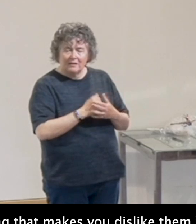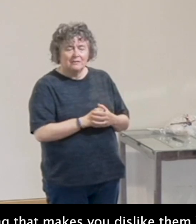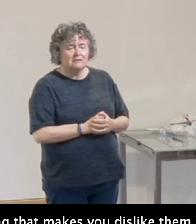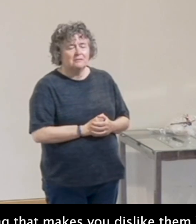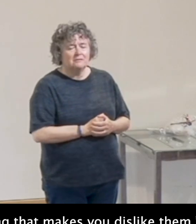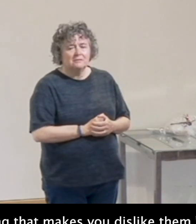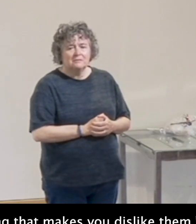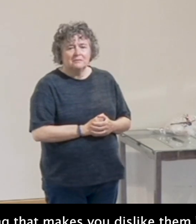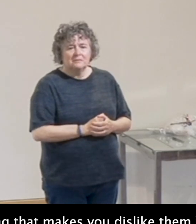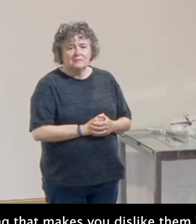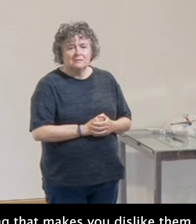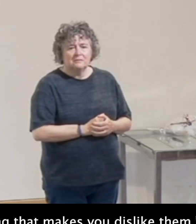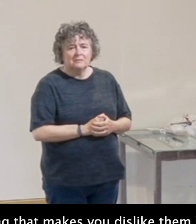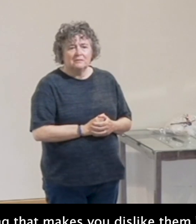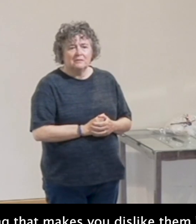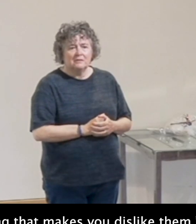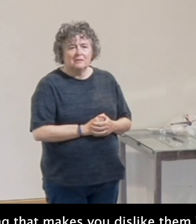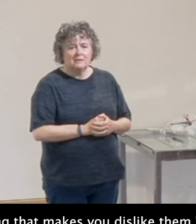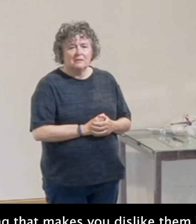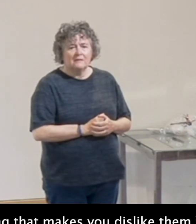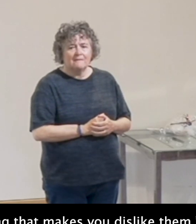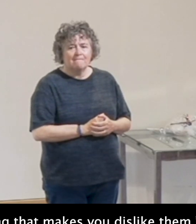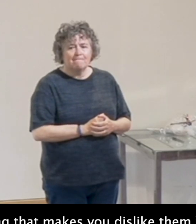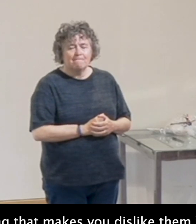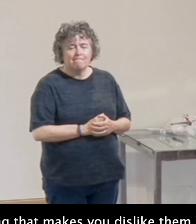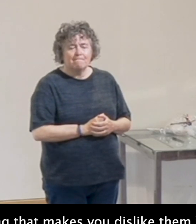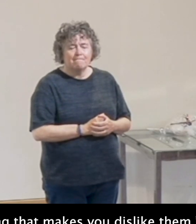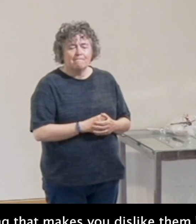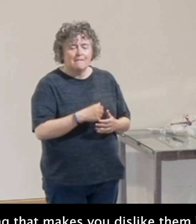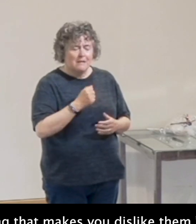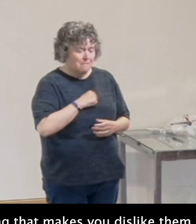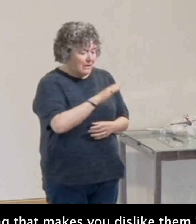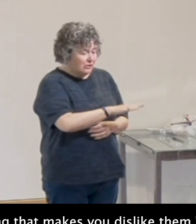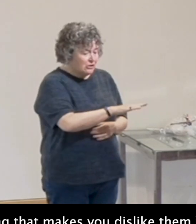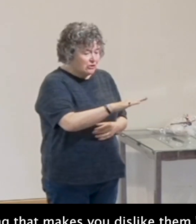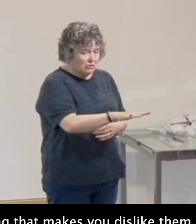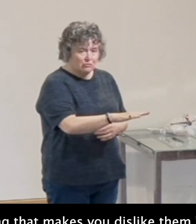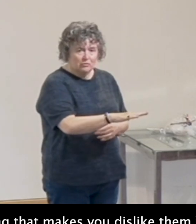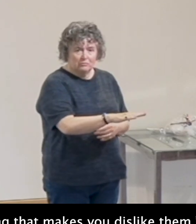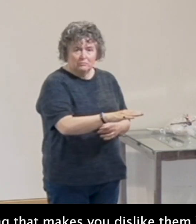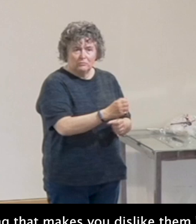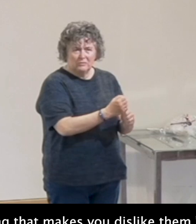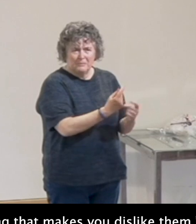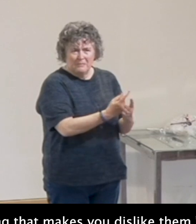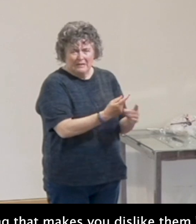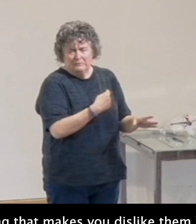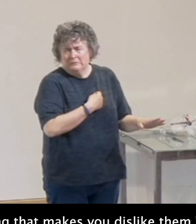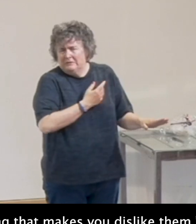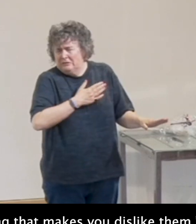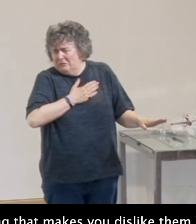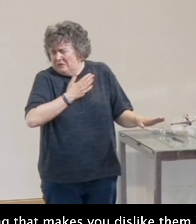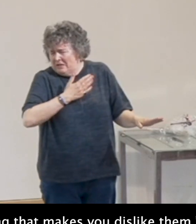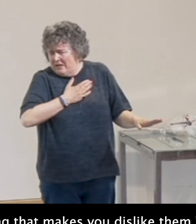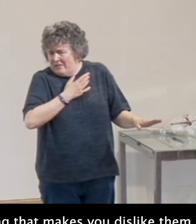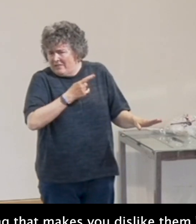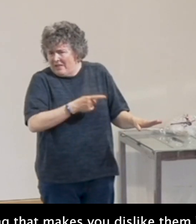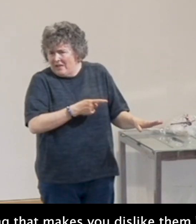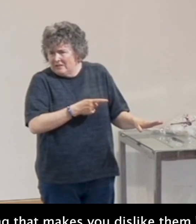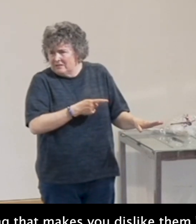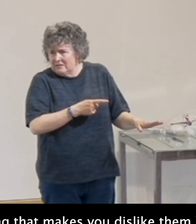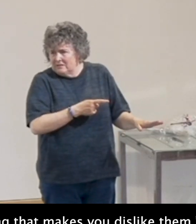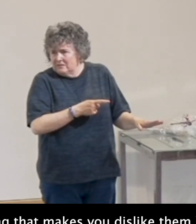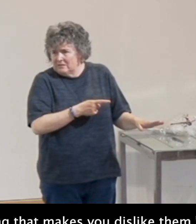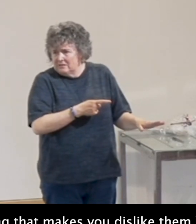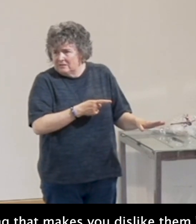But do you know the thing I've noticed when I look at one of my children, if they do something that I think, ooh, don't like that? Do you know what the trouble is?